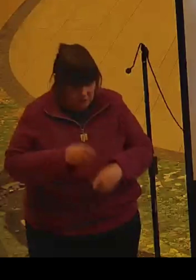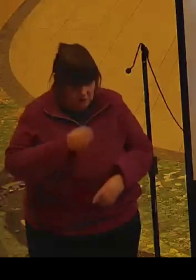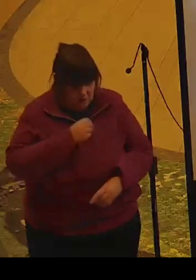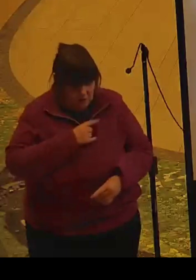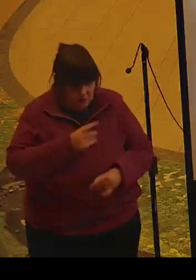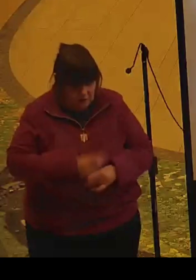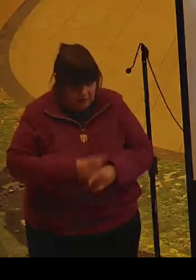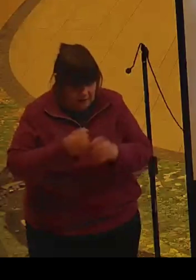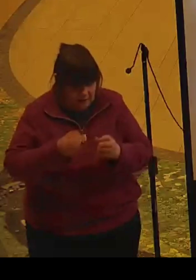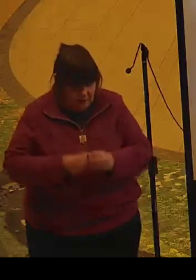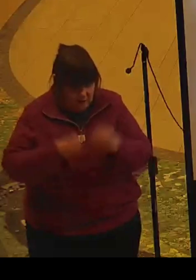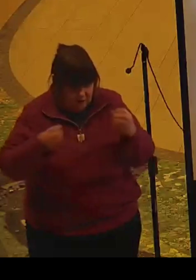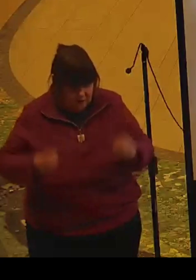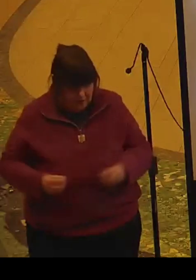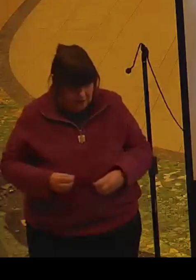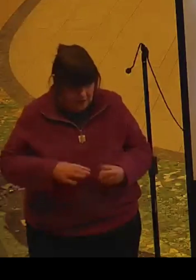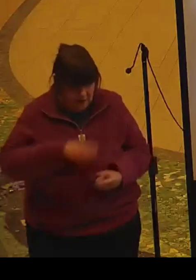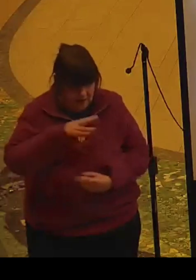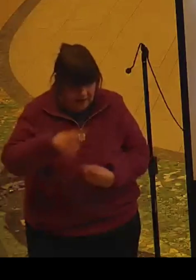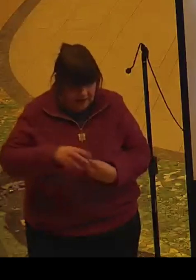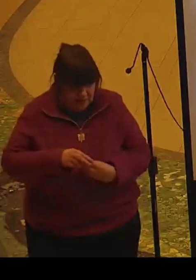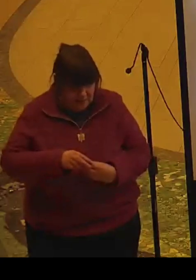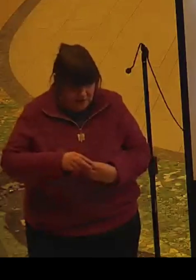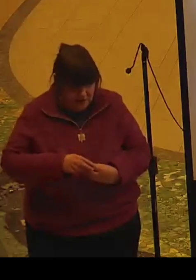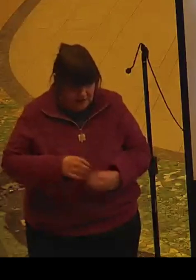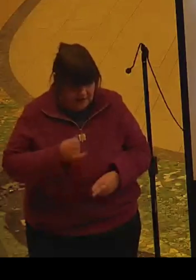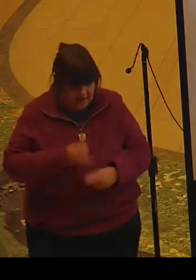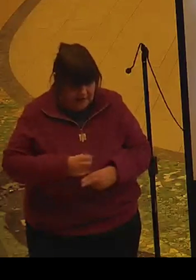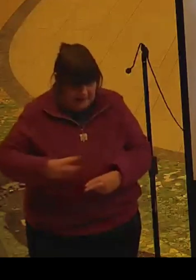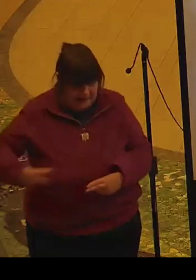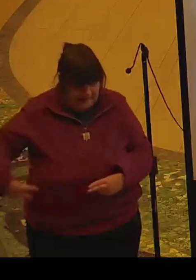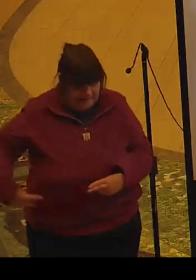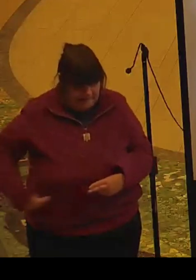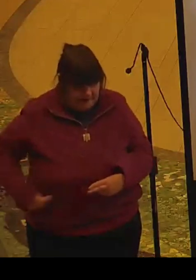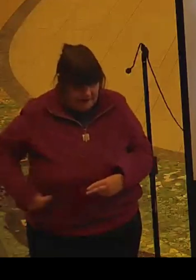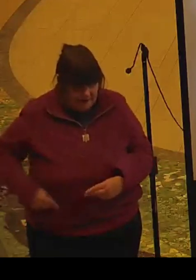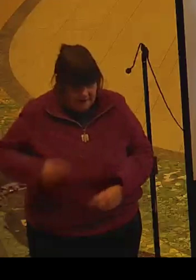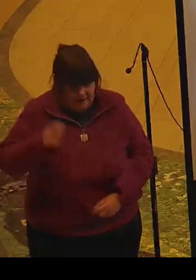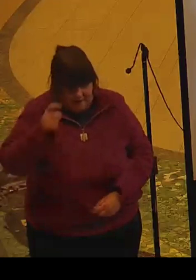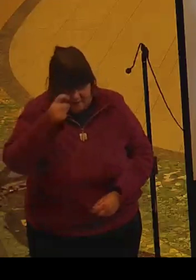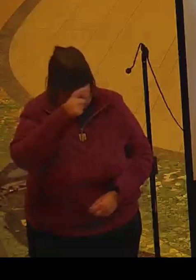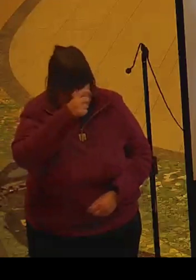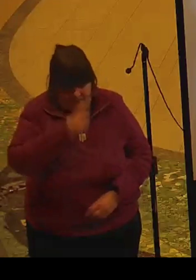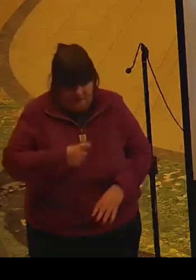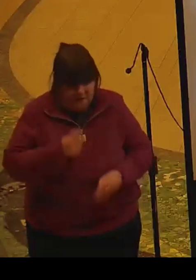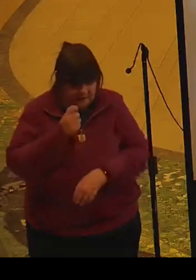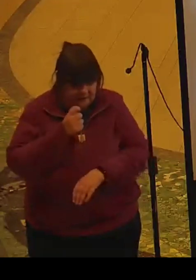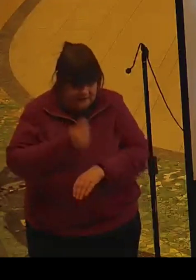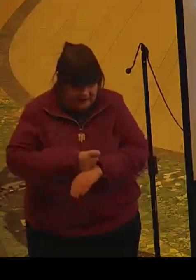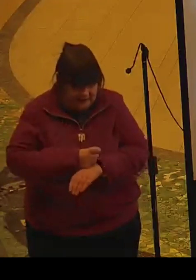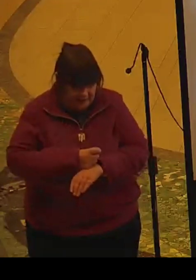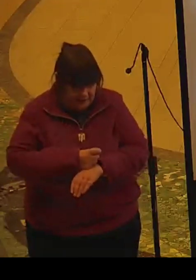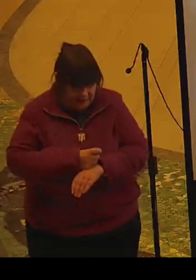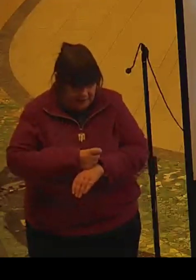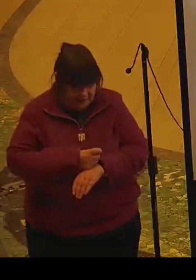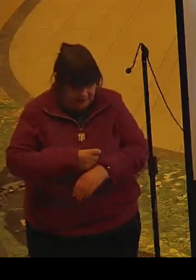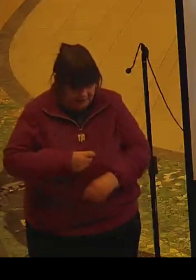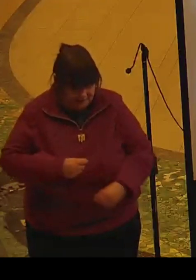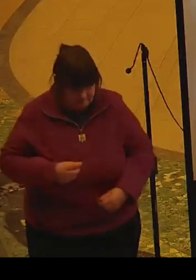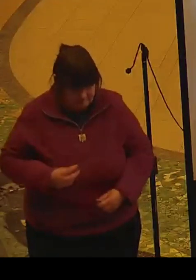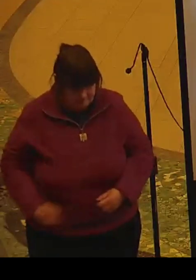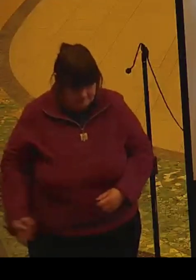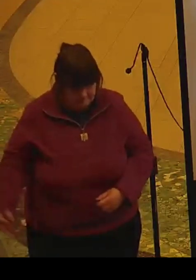too, to help others, especially in very difficult times.